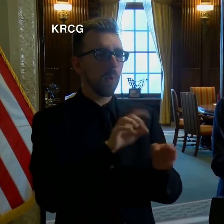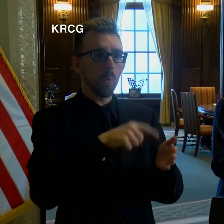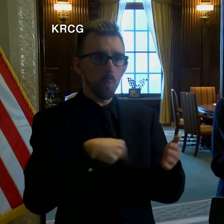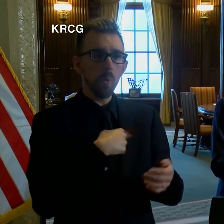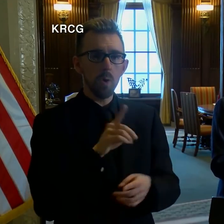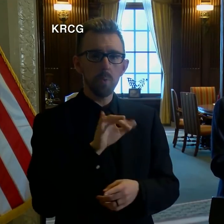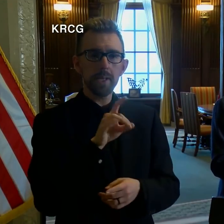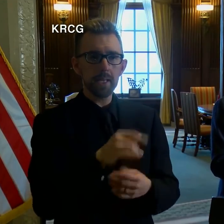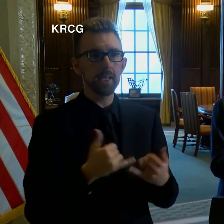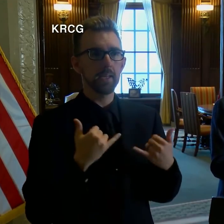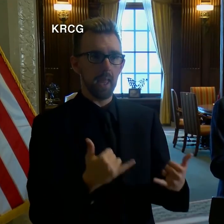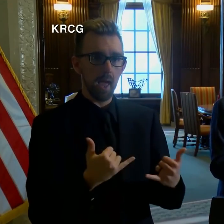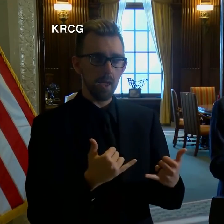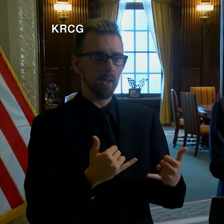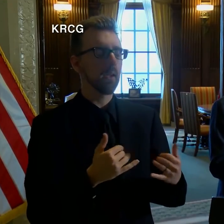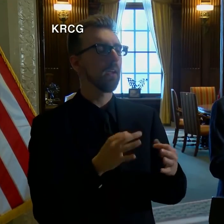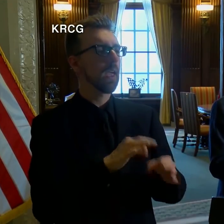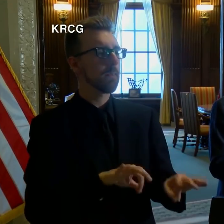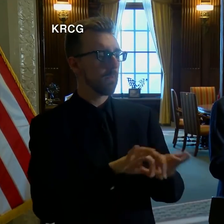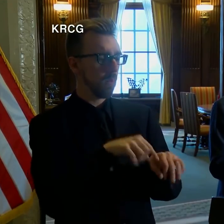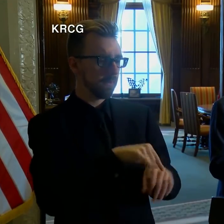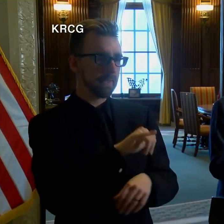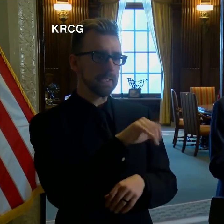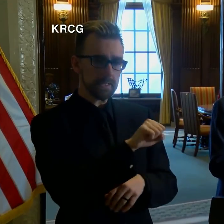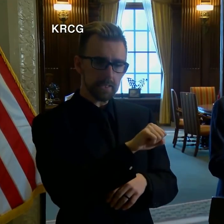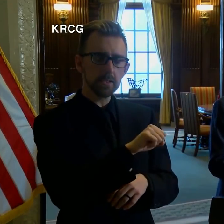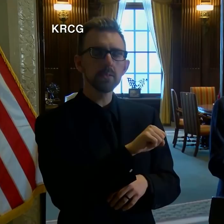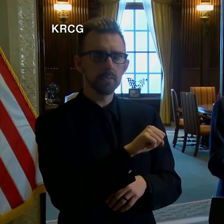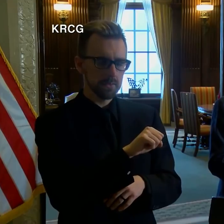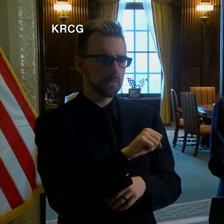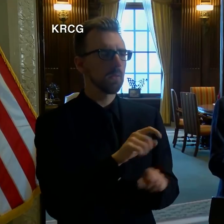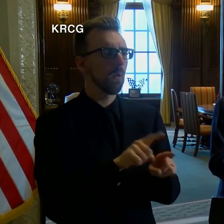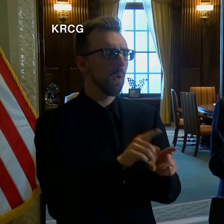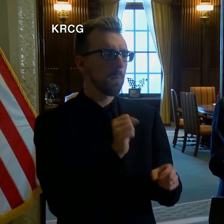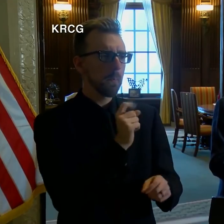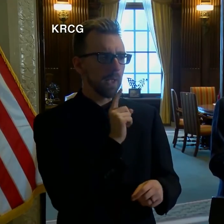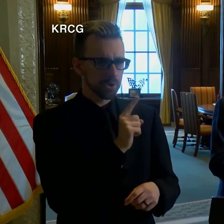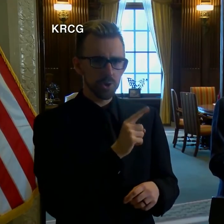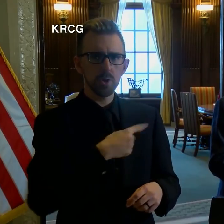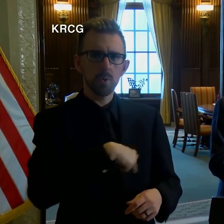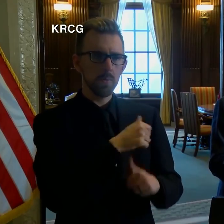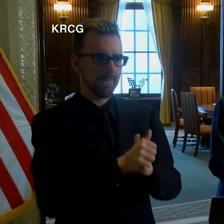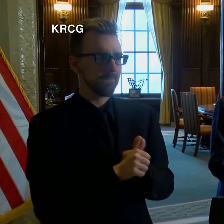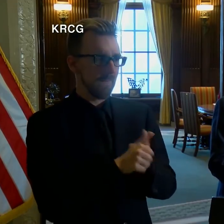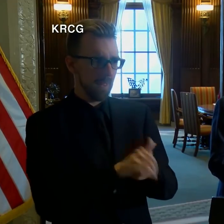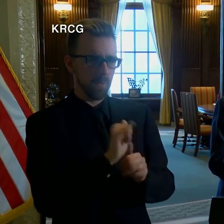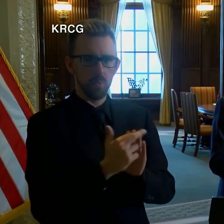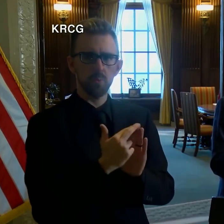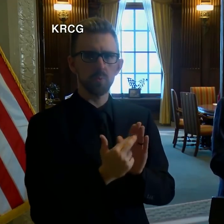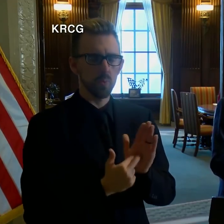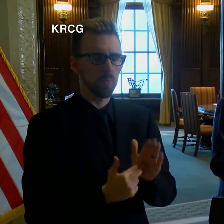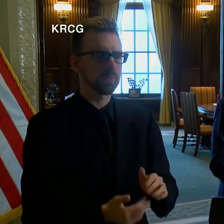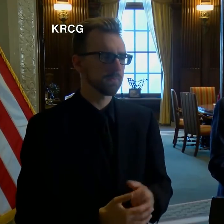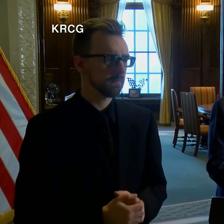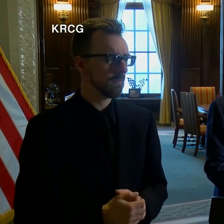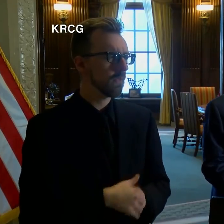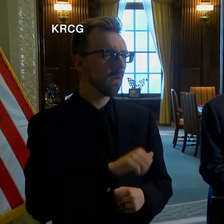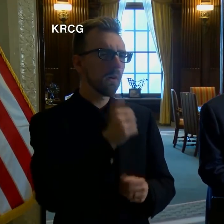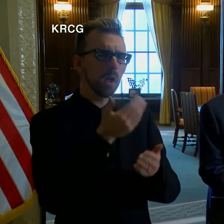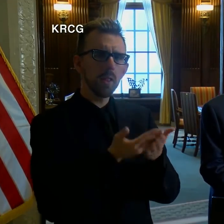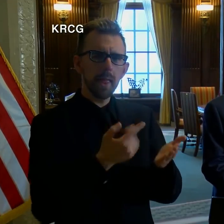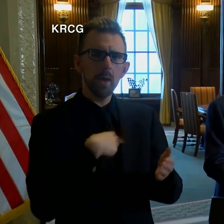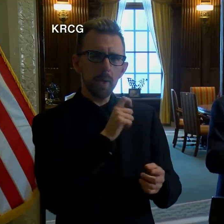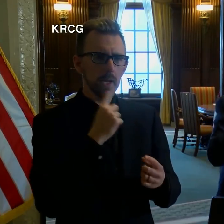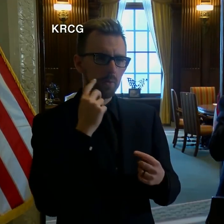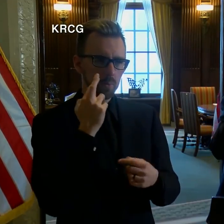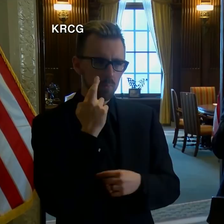did today about how important this is and how it is to make sure you abide by those rules. The other thing I think we got to